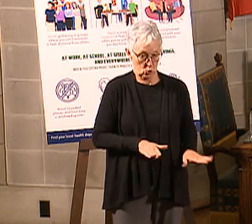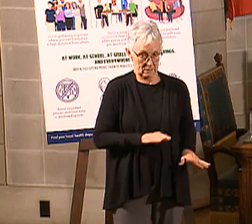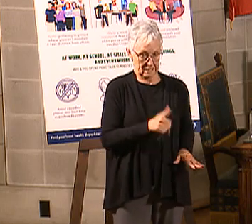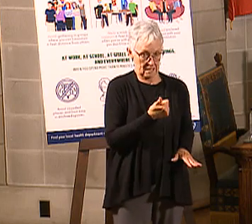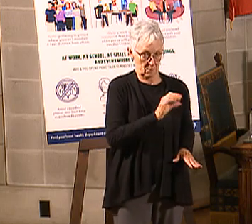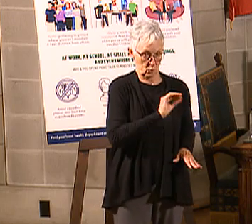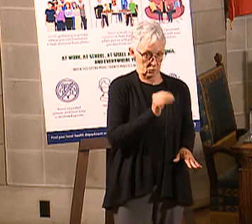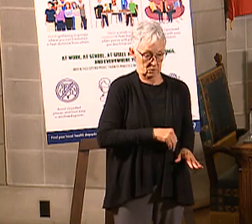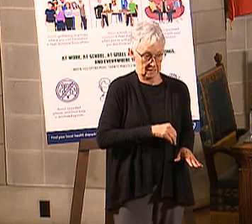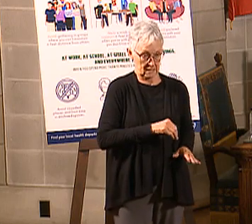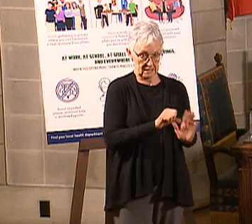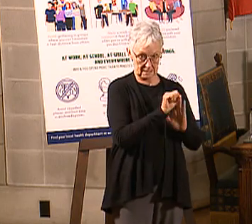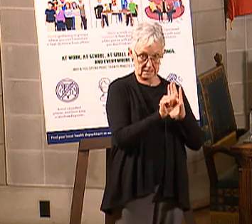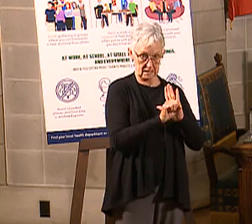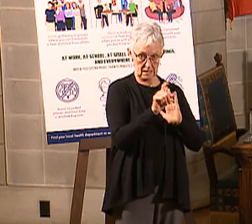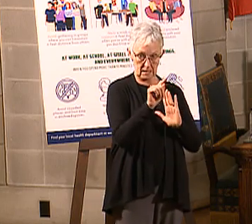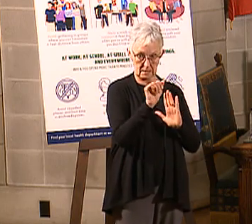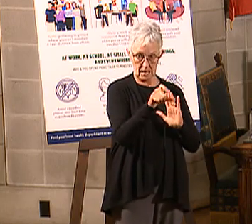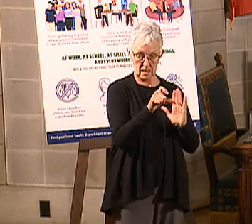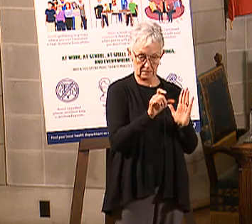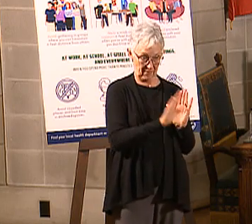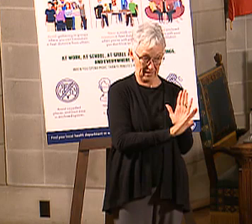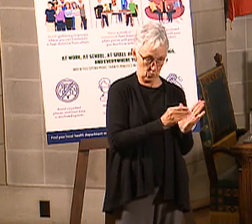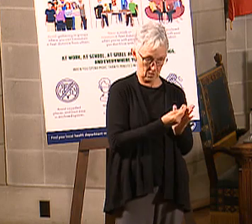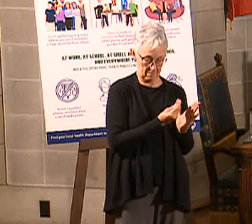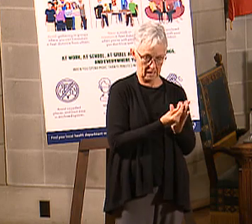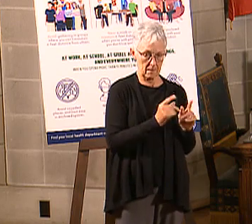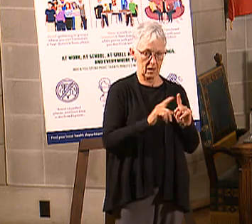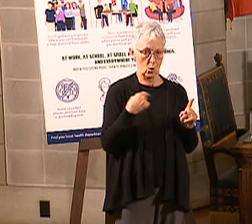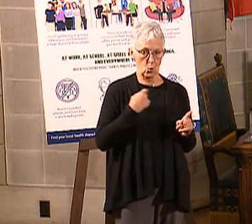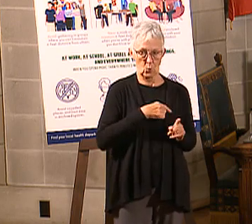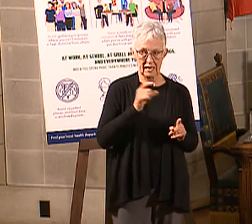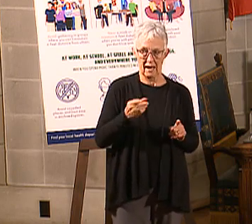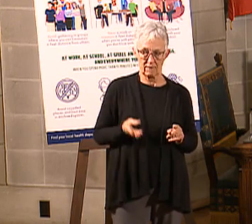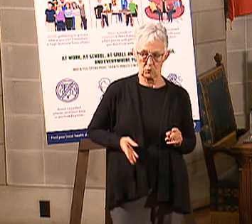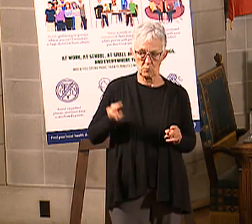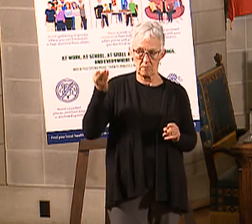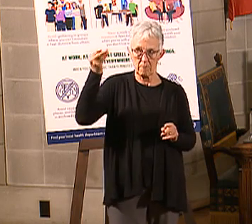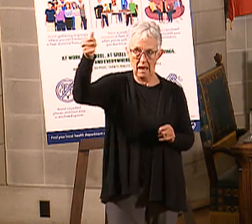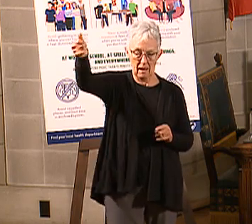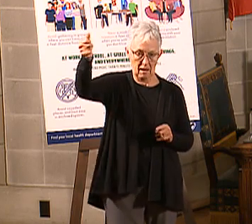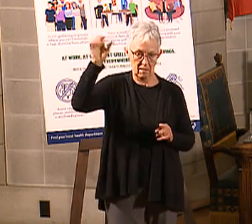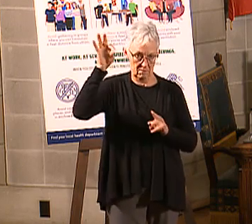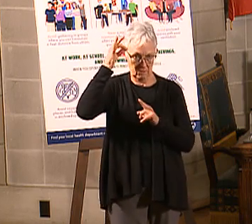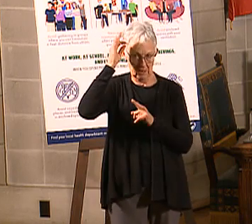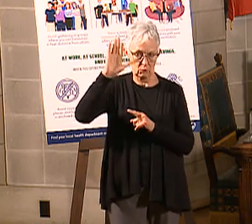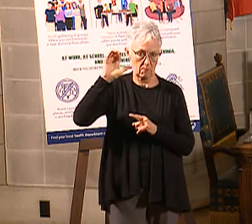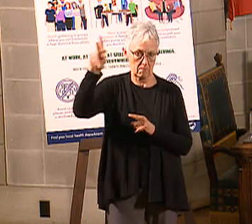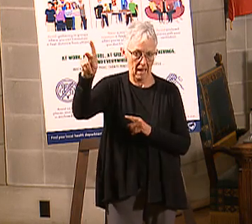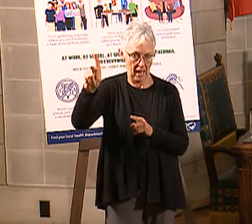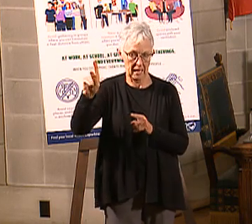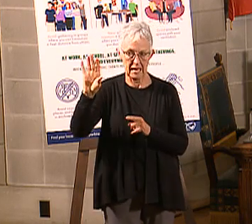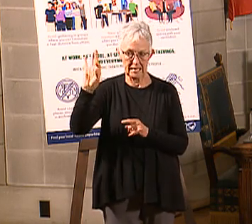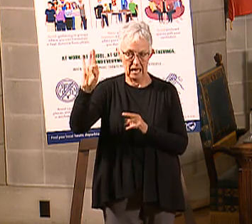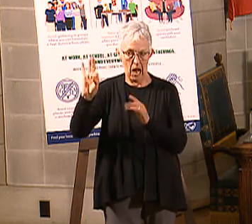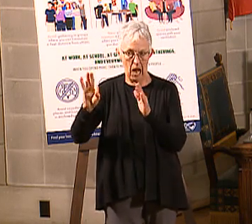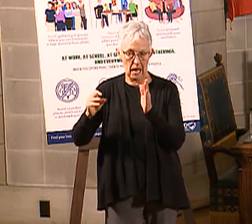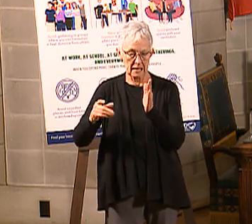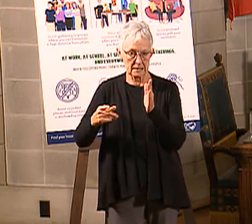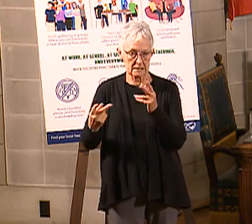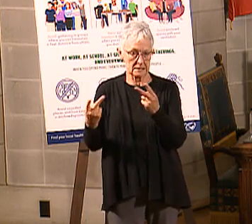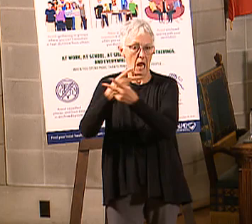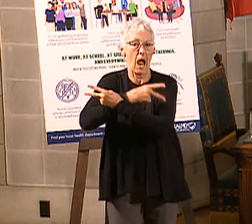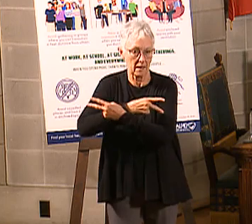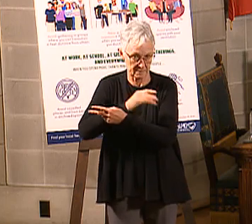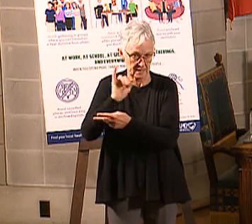payer money has paid, but we have to reimburse the federal government nine times that for the federal portion of the